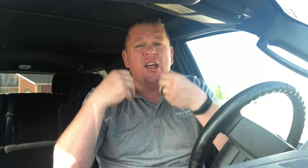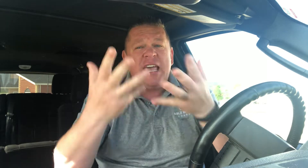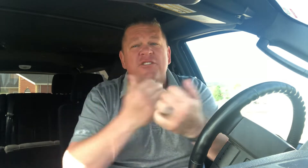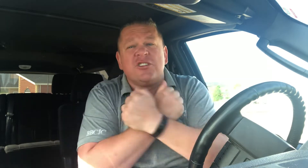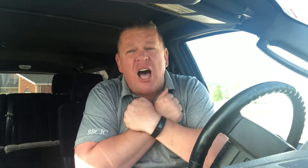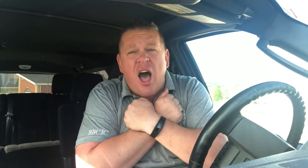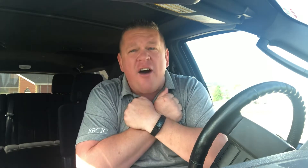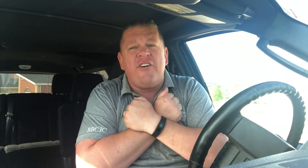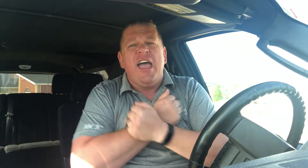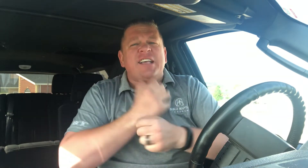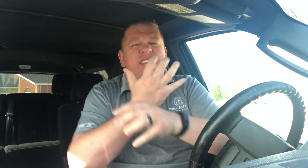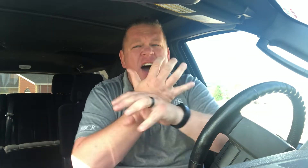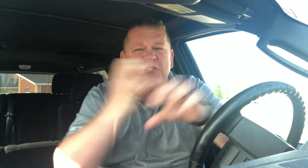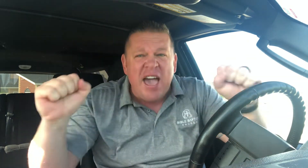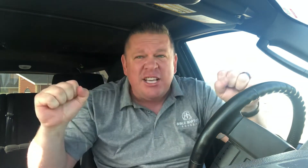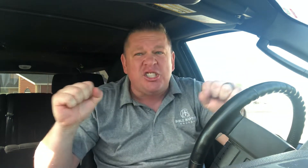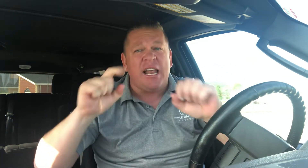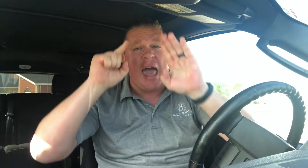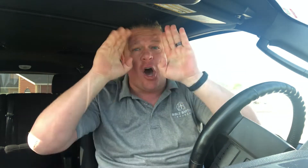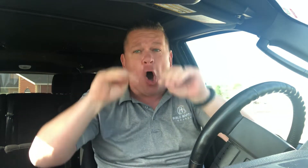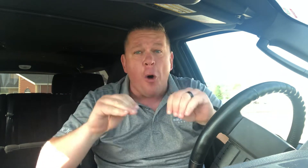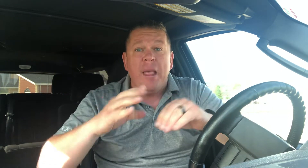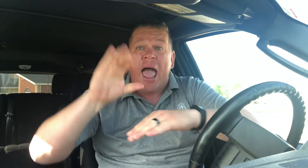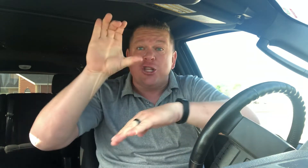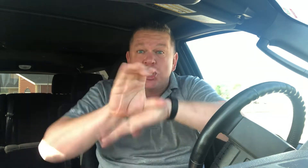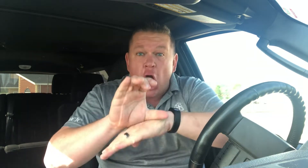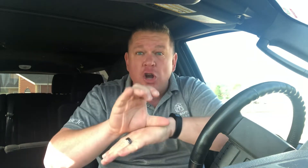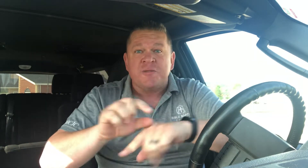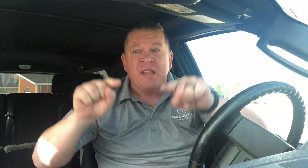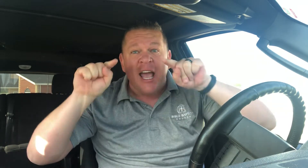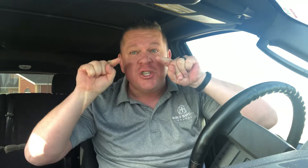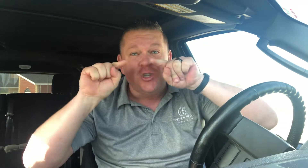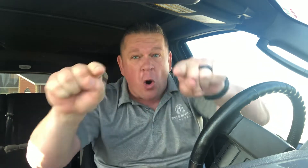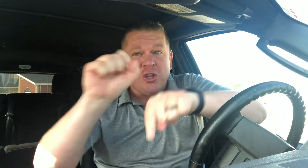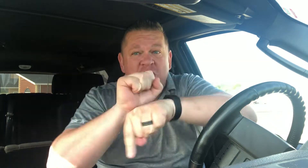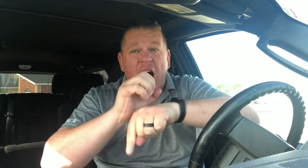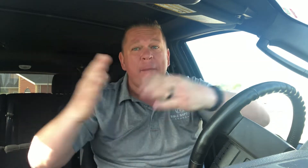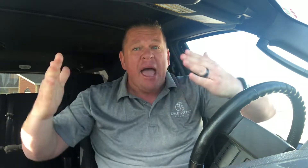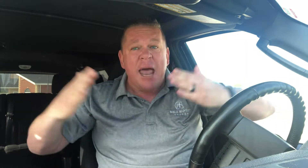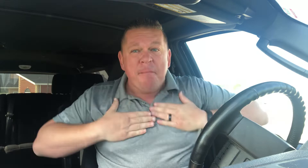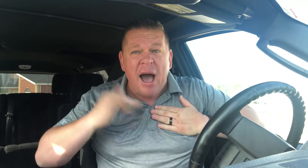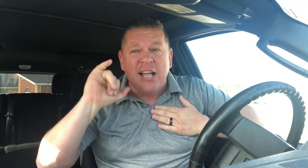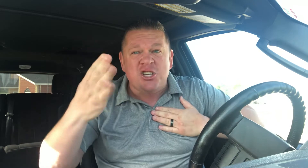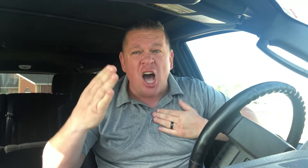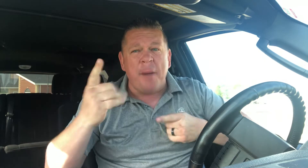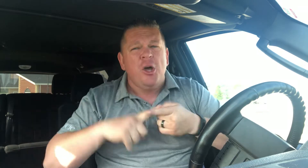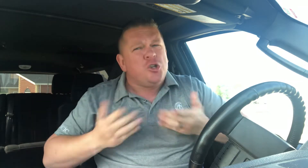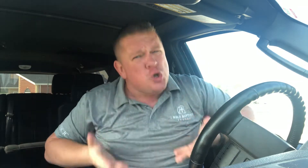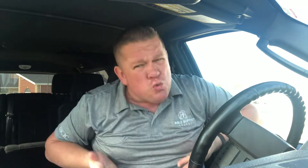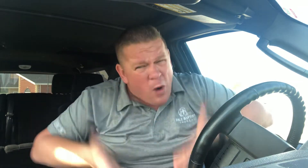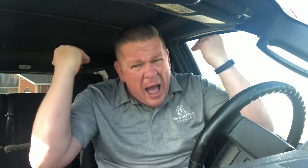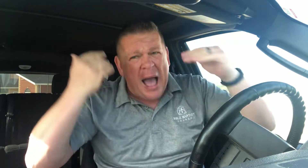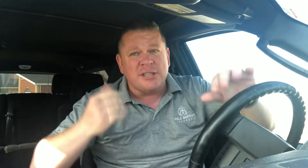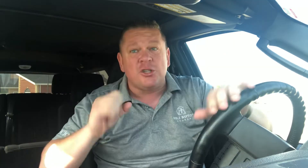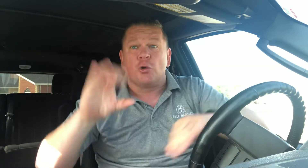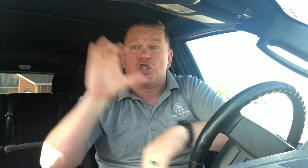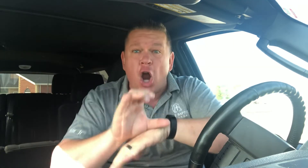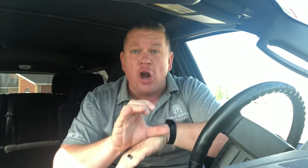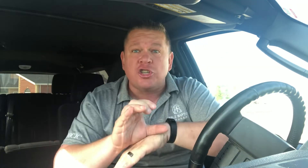to give love, salvation and hope. And church, it's your job and my job to rise. So, church,